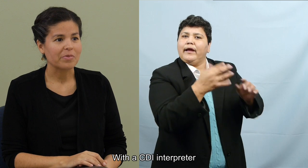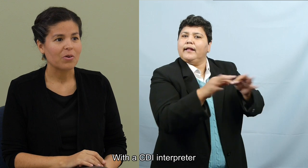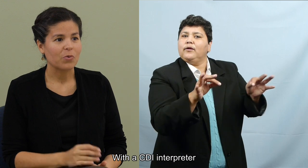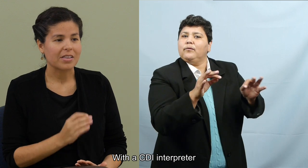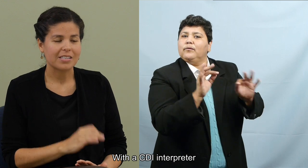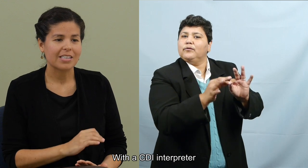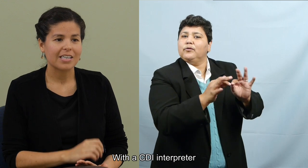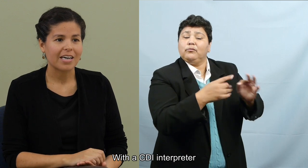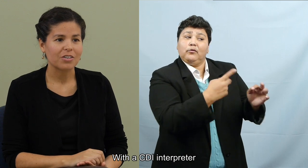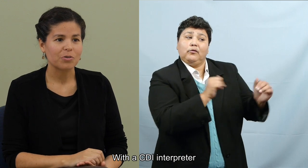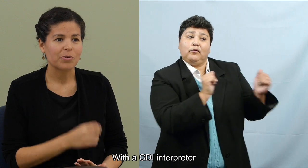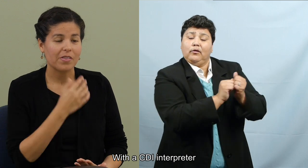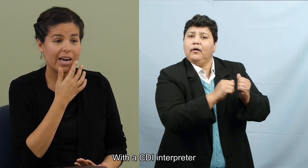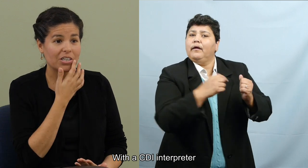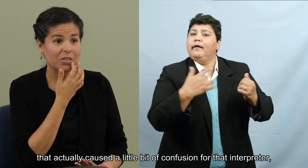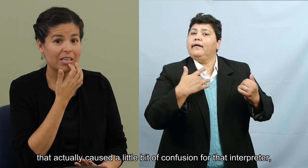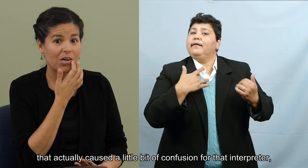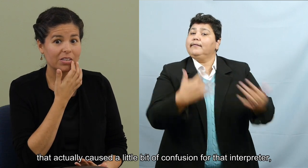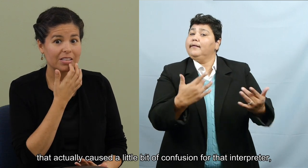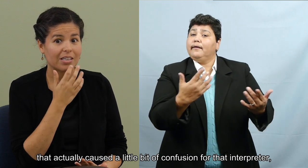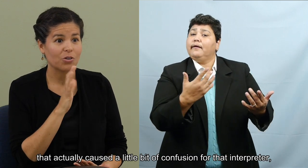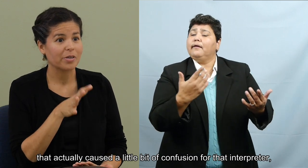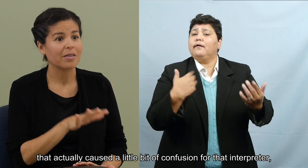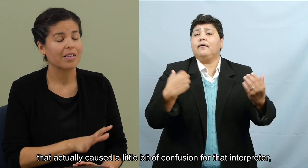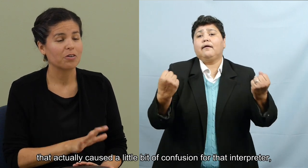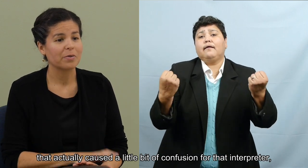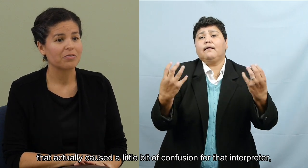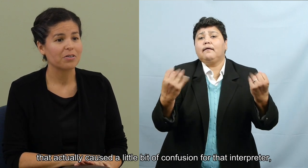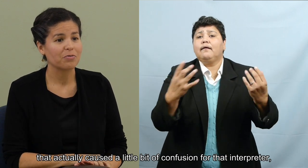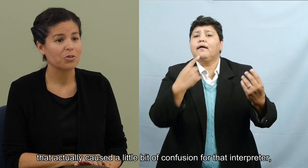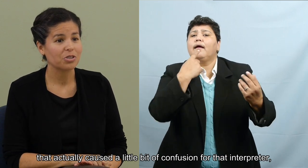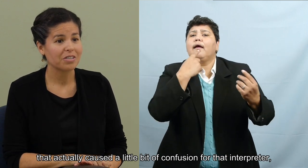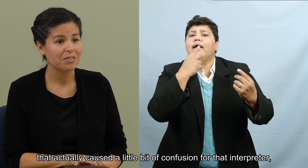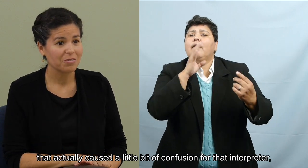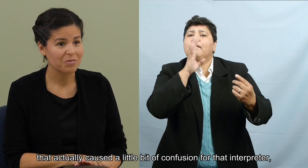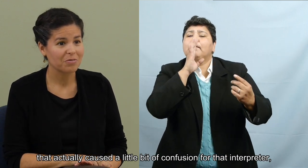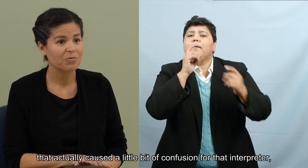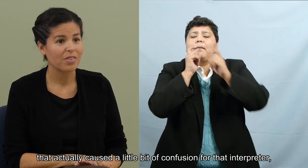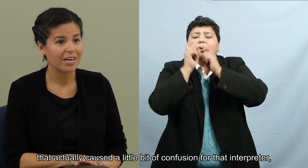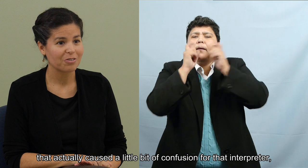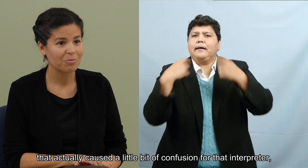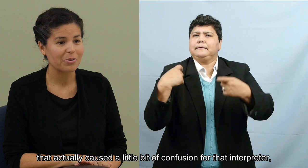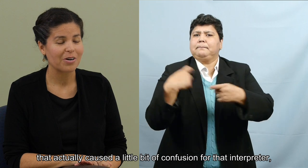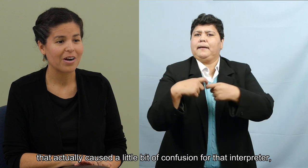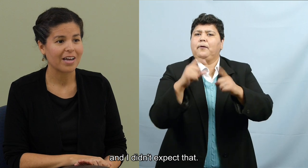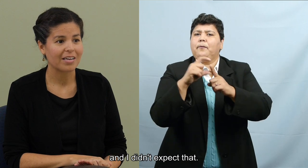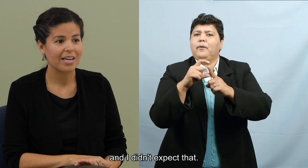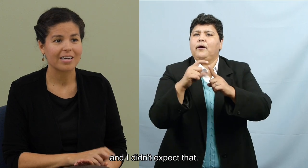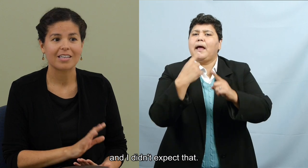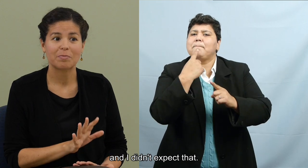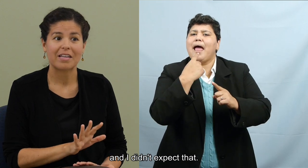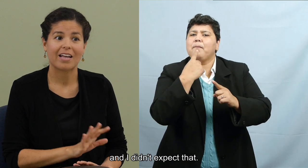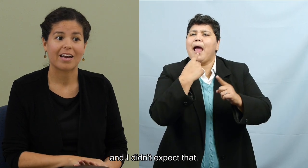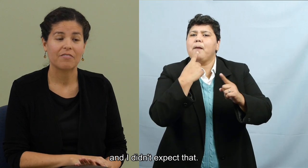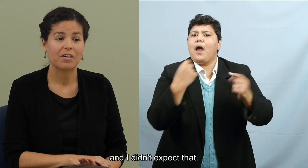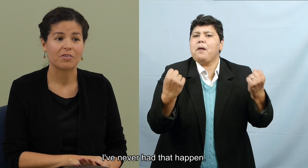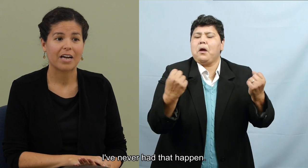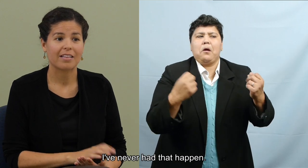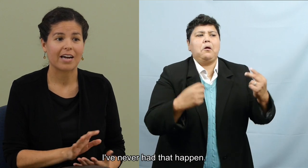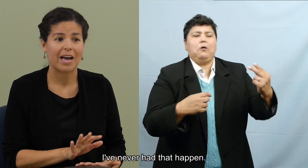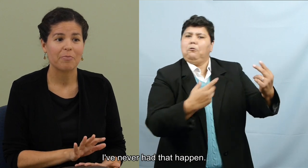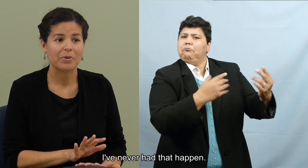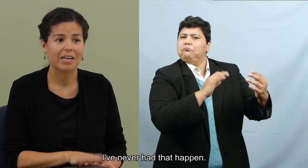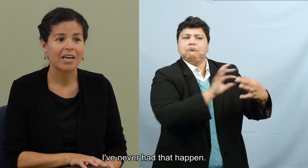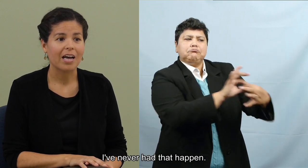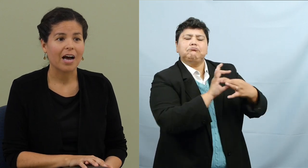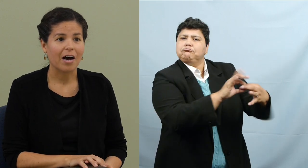with the CDI interpreter, that actually caused a little bit of confusion for that interpreter and I didn't expect that. I've never